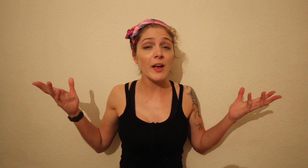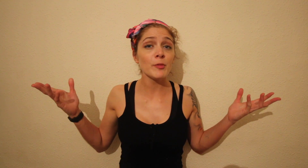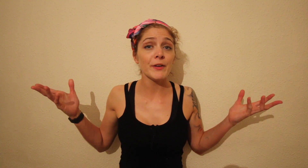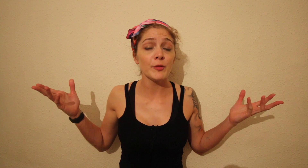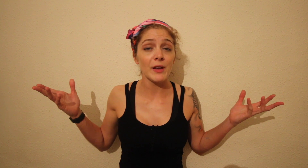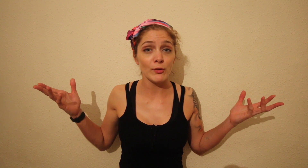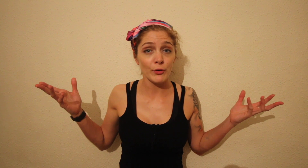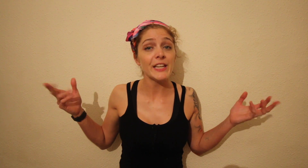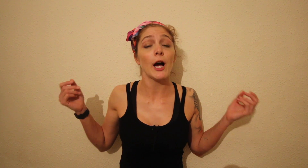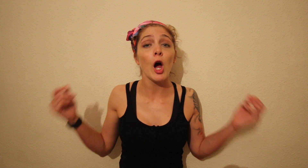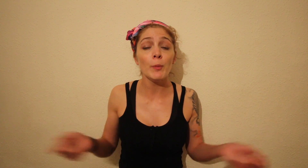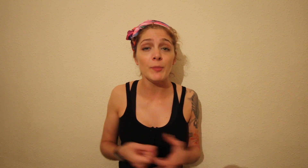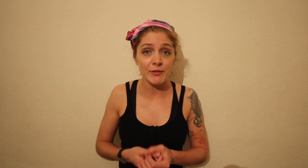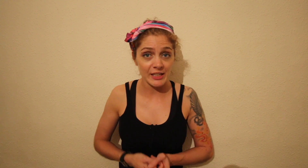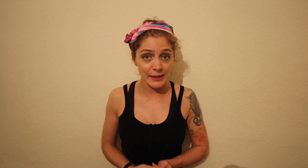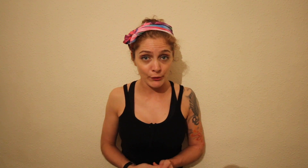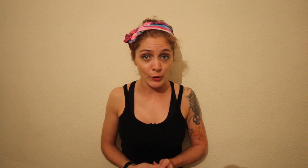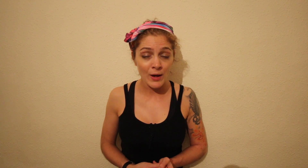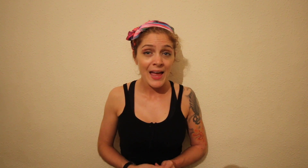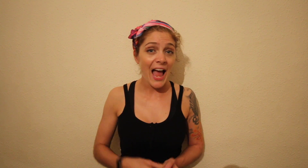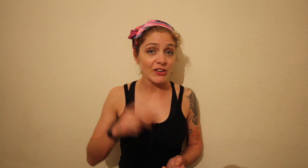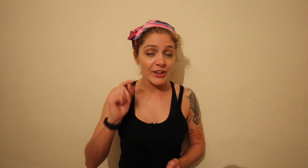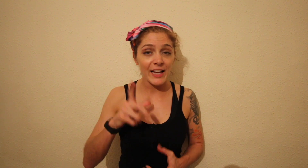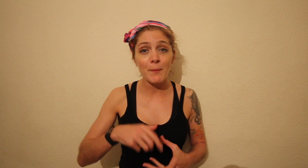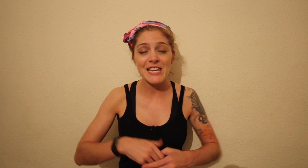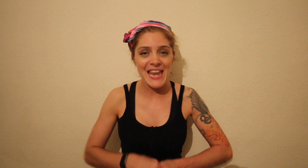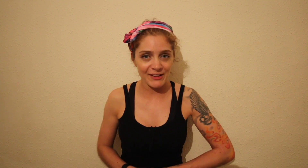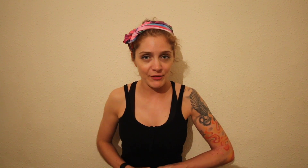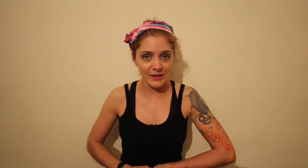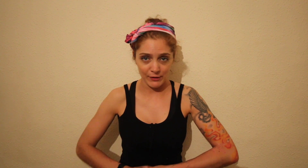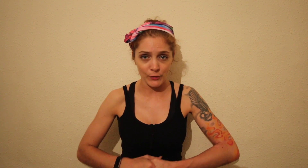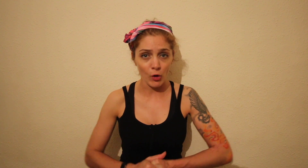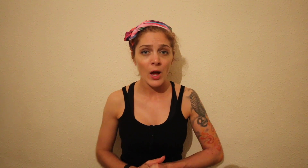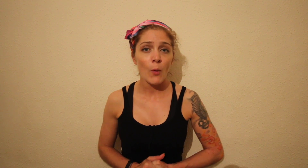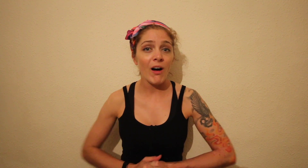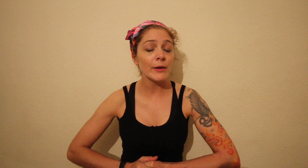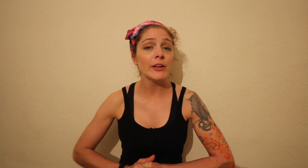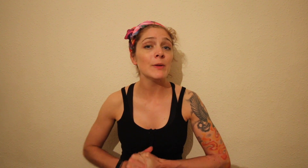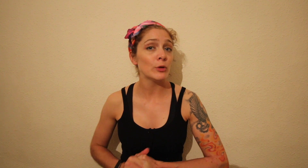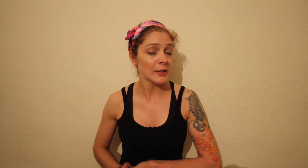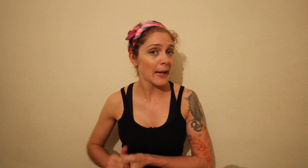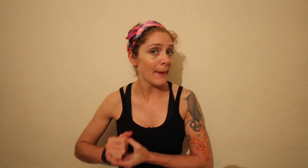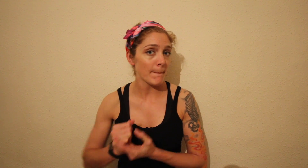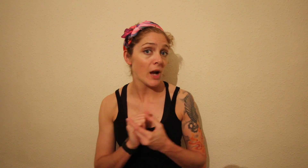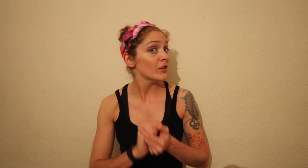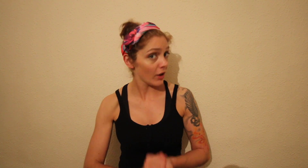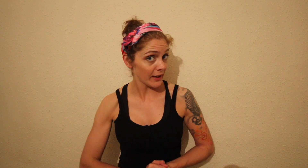is my experience of personal training. I hope it's been really useful and check out my next fitness vlog where I'm going to be talking about my diet.